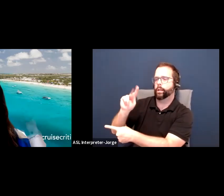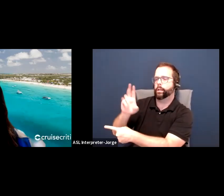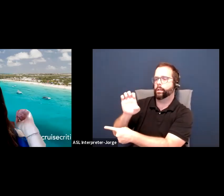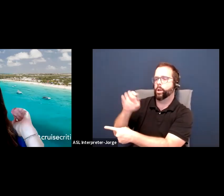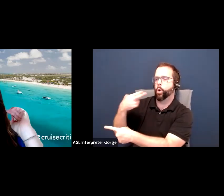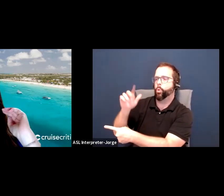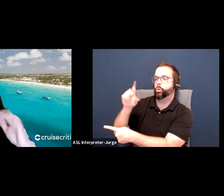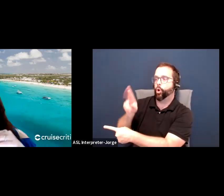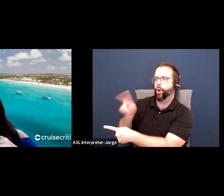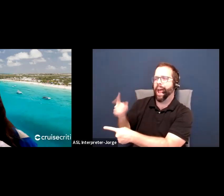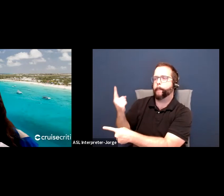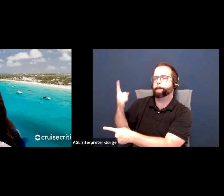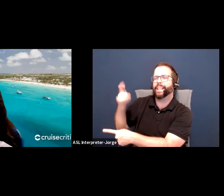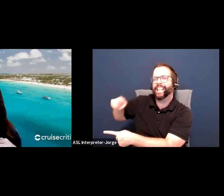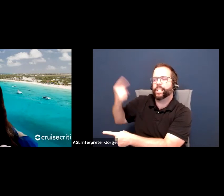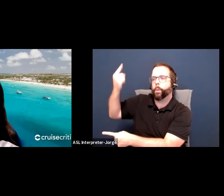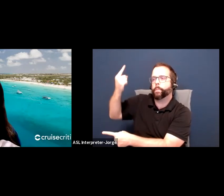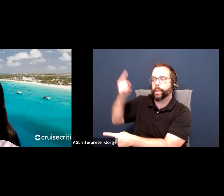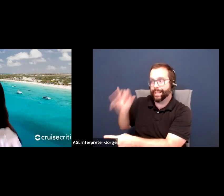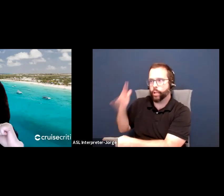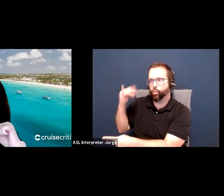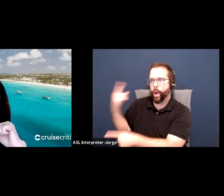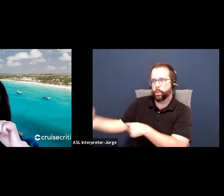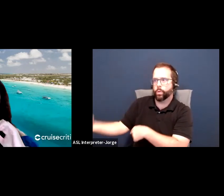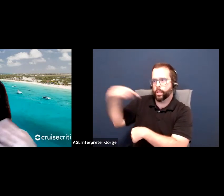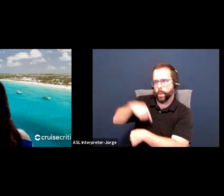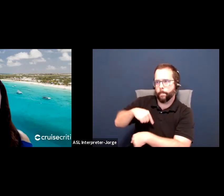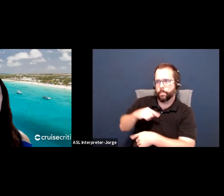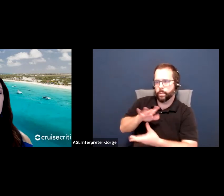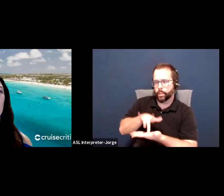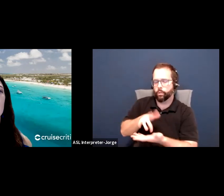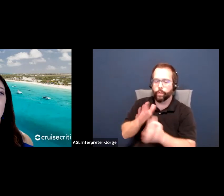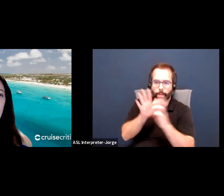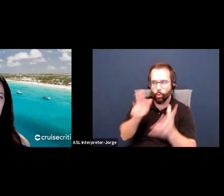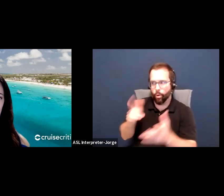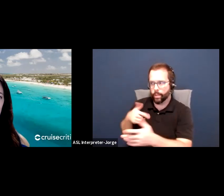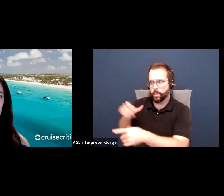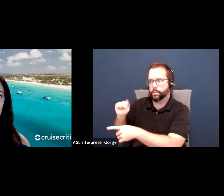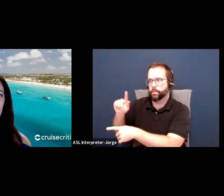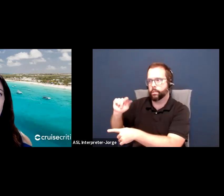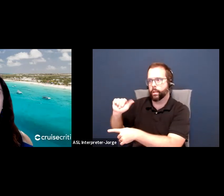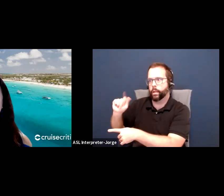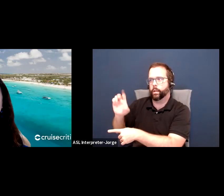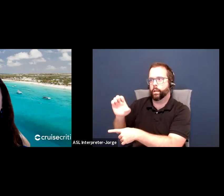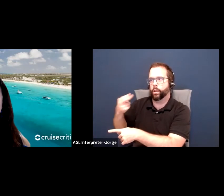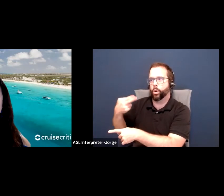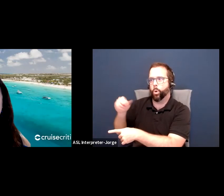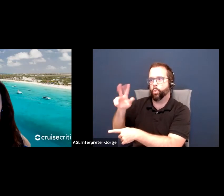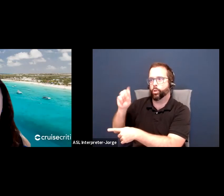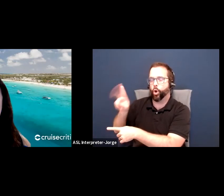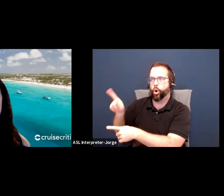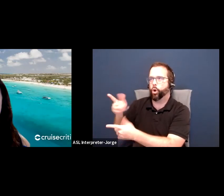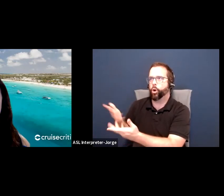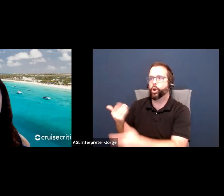our segment. We broke it down to youth. And what is the gap? What's the lack they have? Well, in our community,